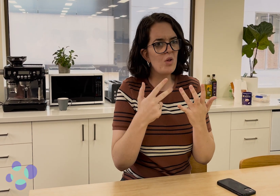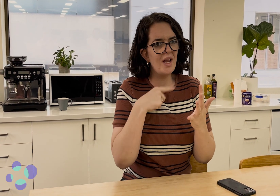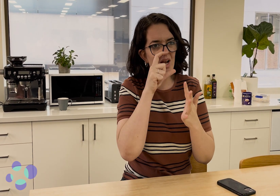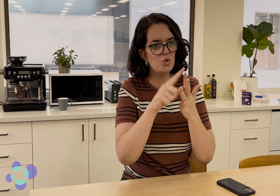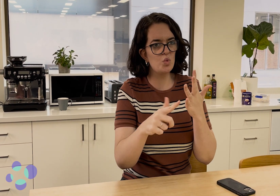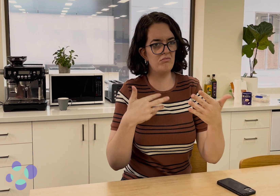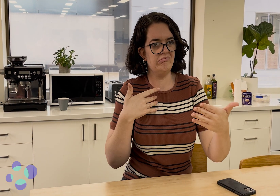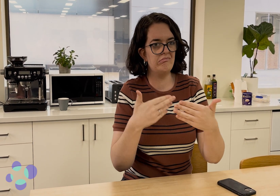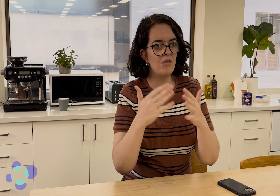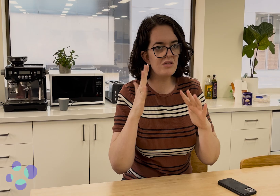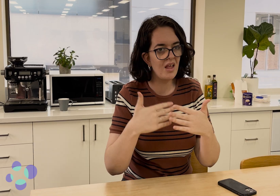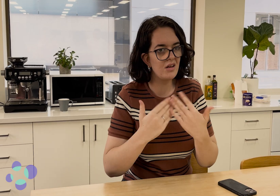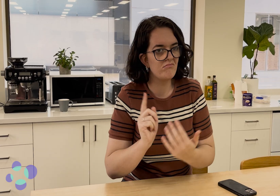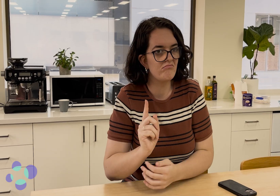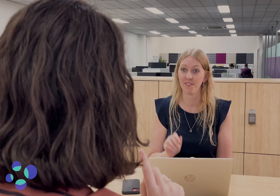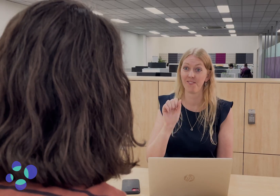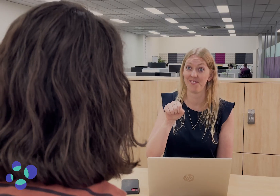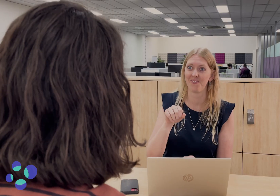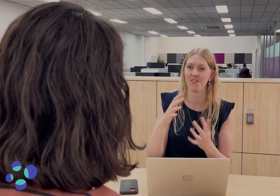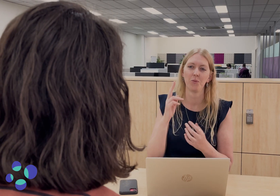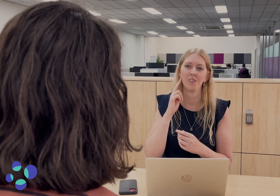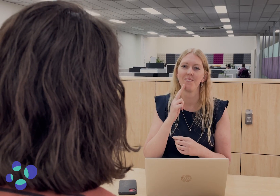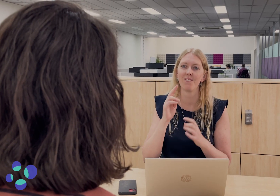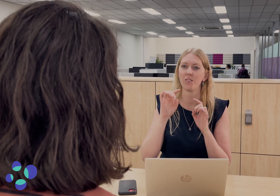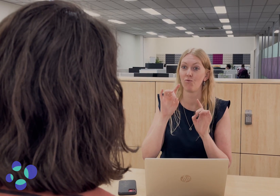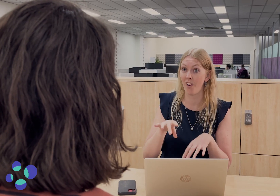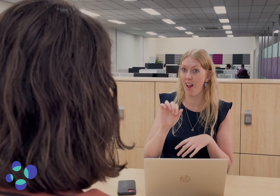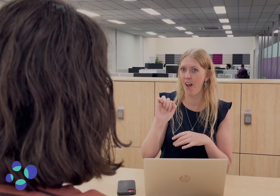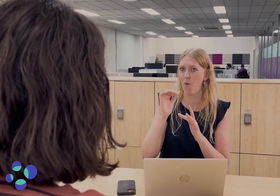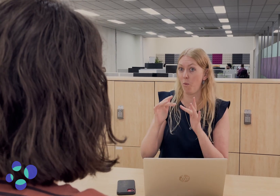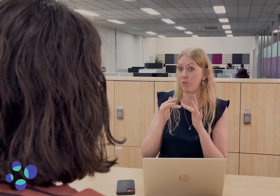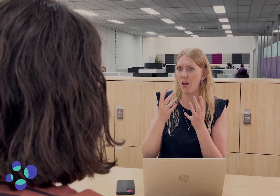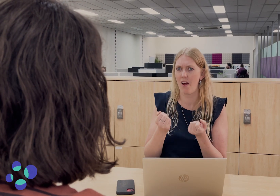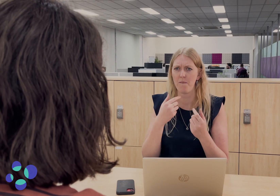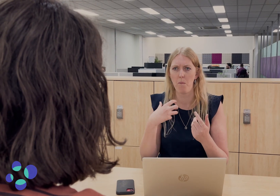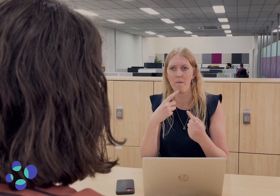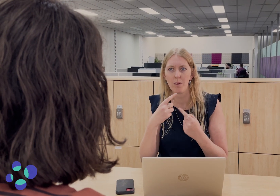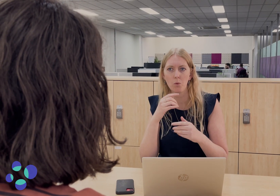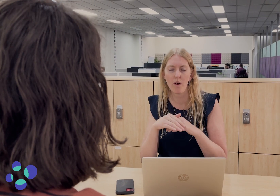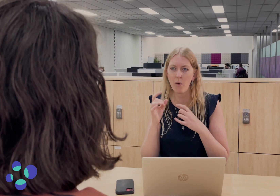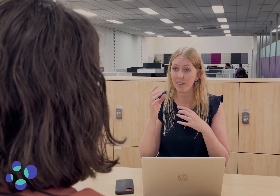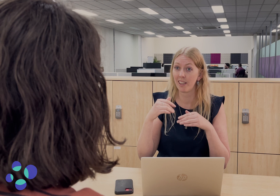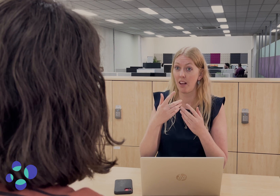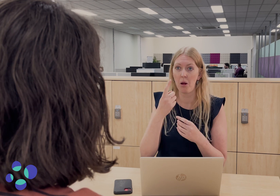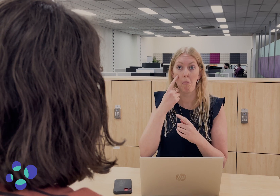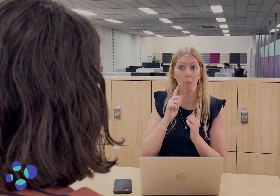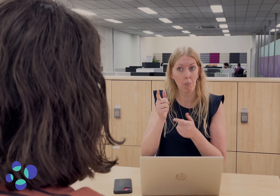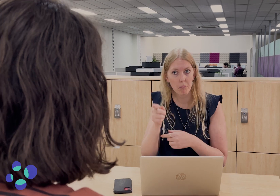But what else can we do in the lead up to the day? Well, Deaf Australia have their website with more information about Ausland Day which you can